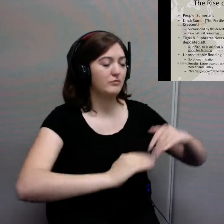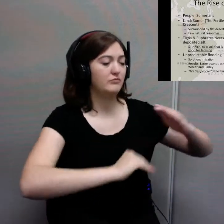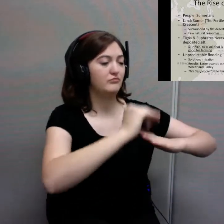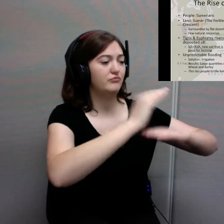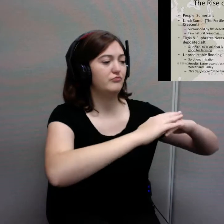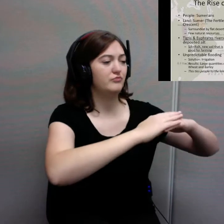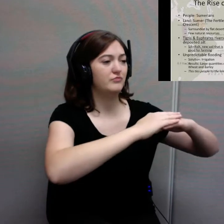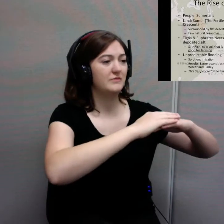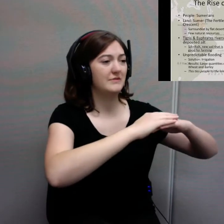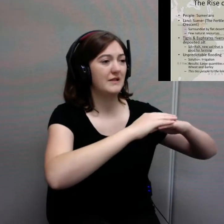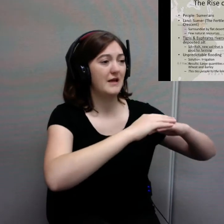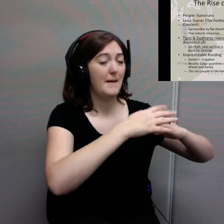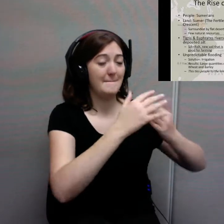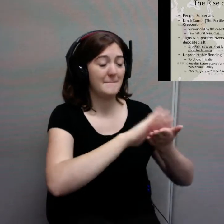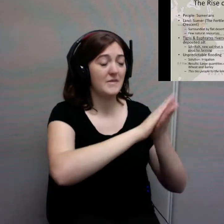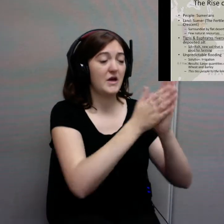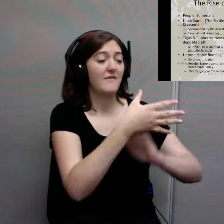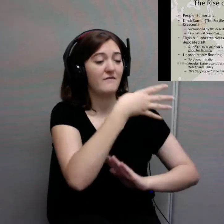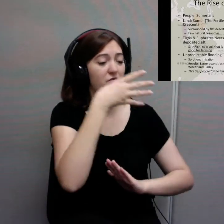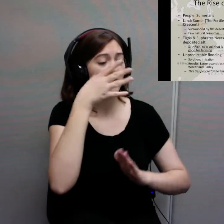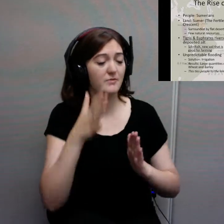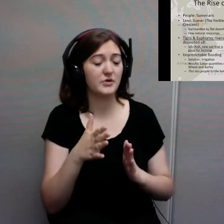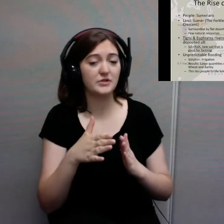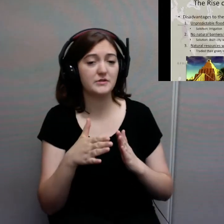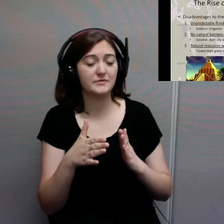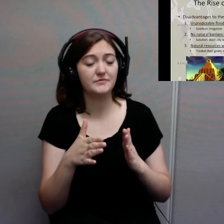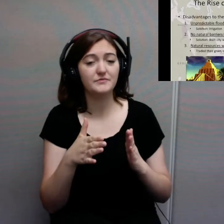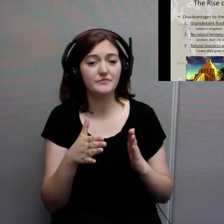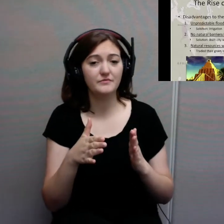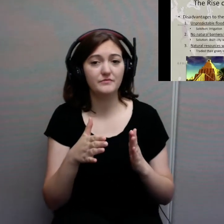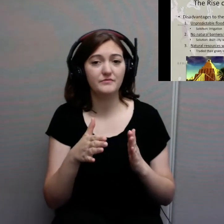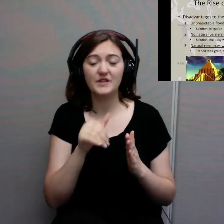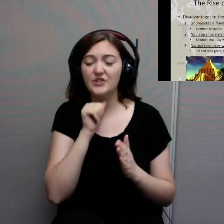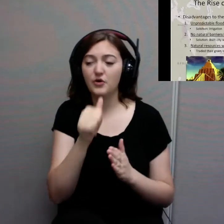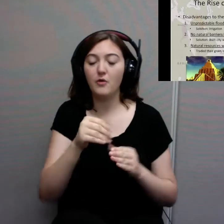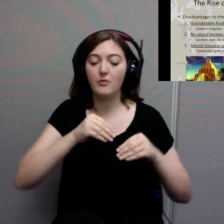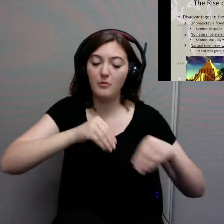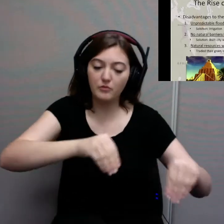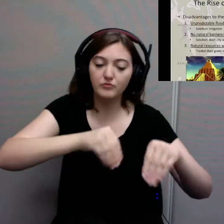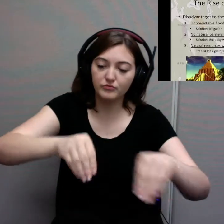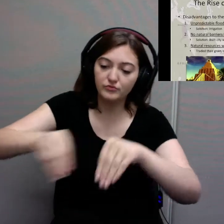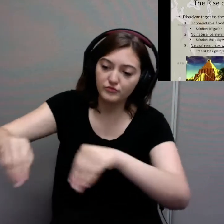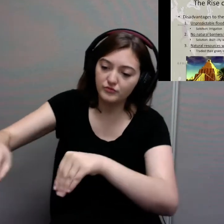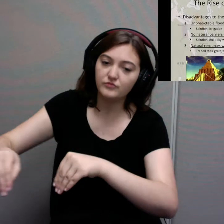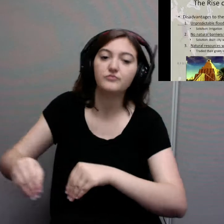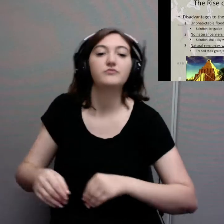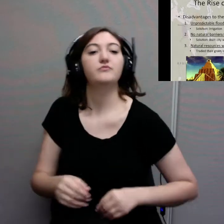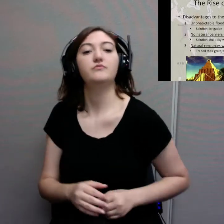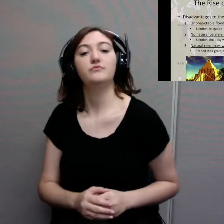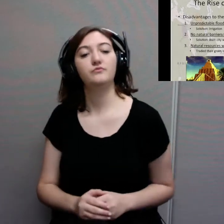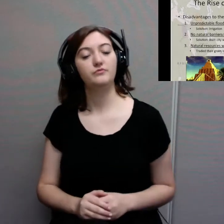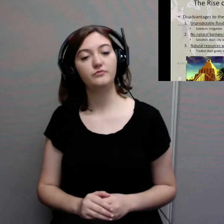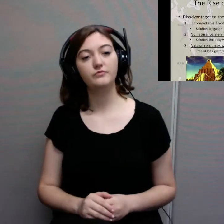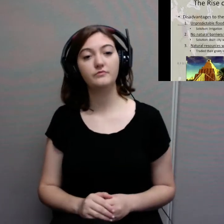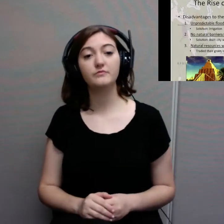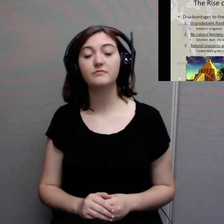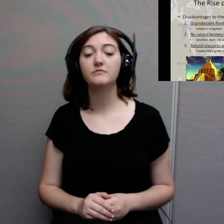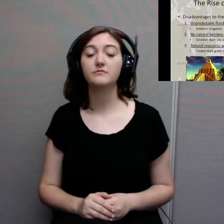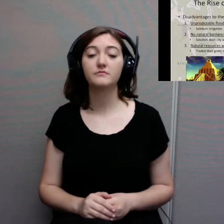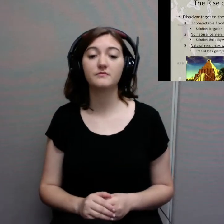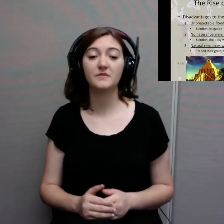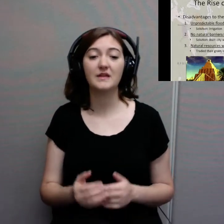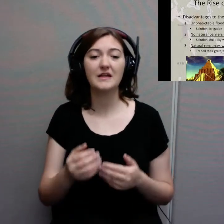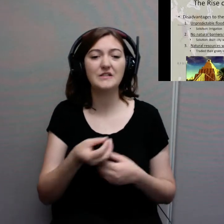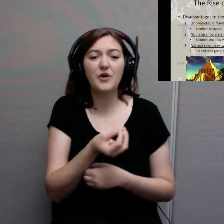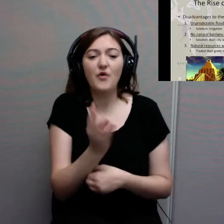than hunters, nomadic people who follow groups of animals. Now, here's some disadvantages to the Fertile Crescent and the